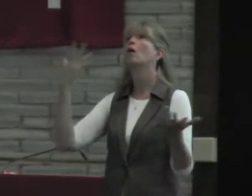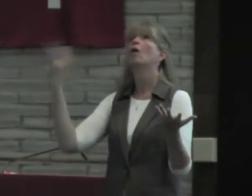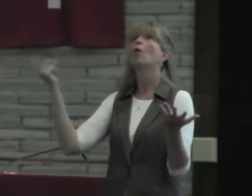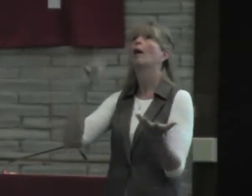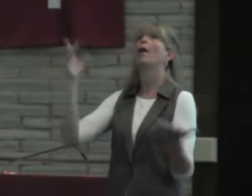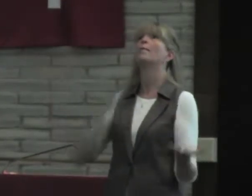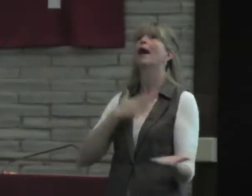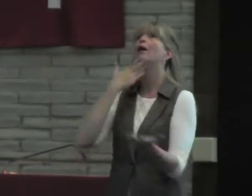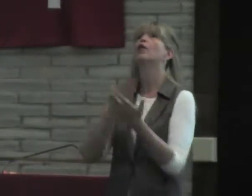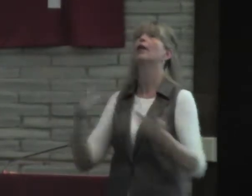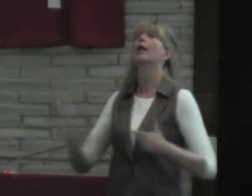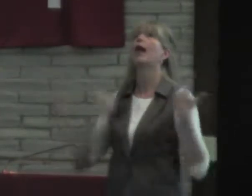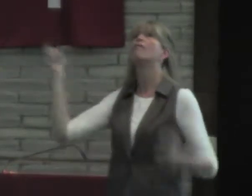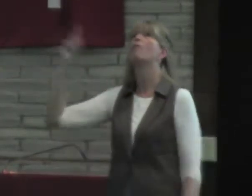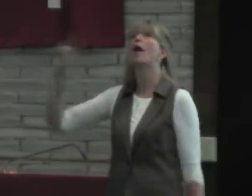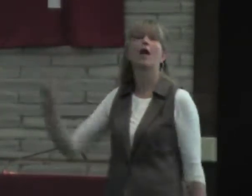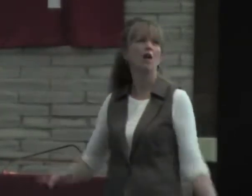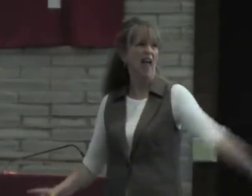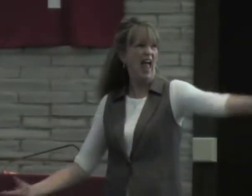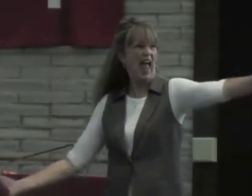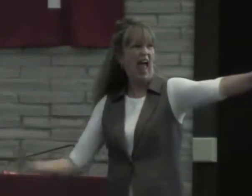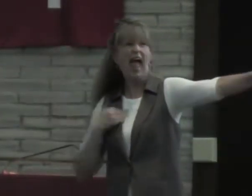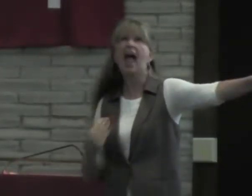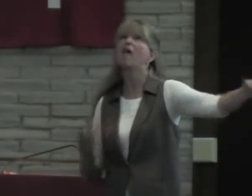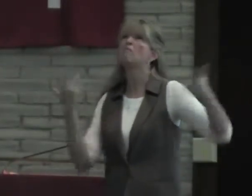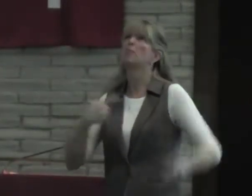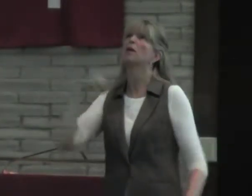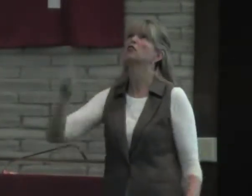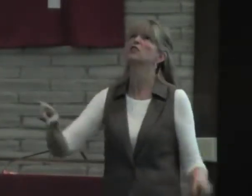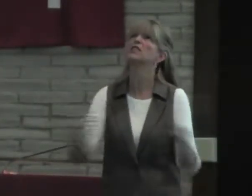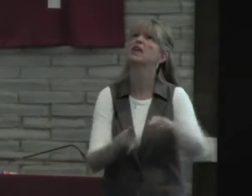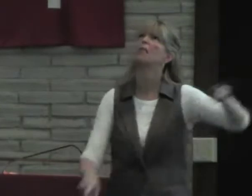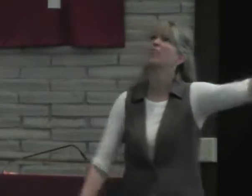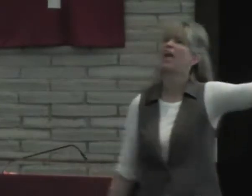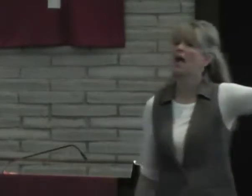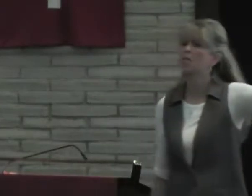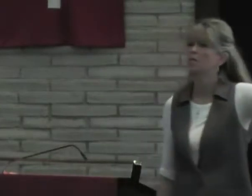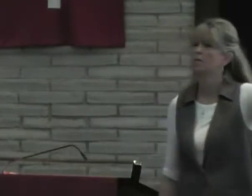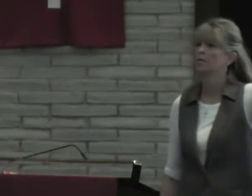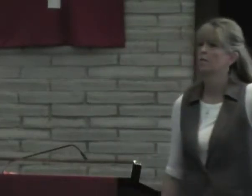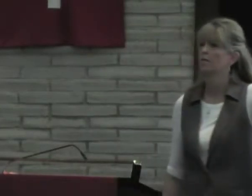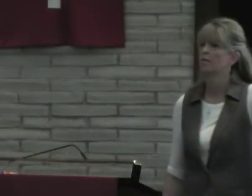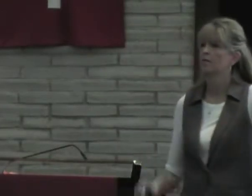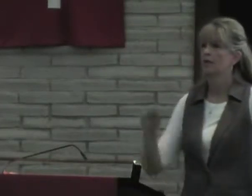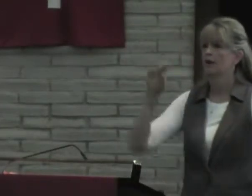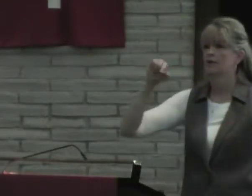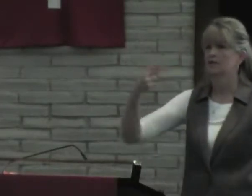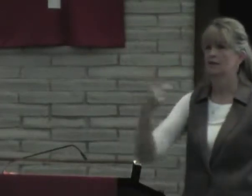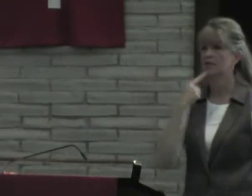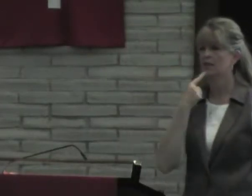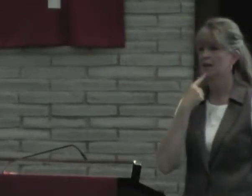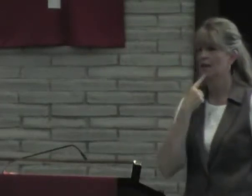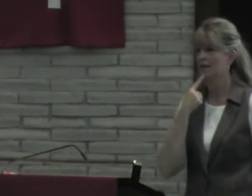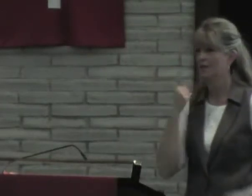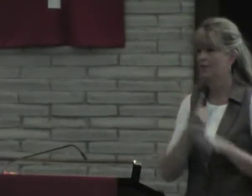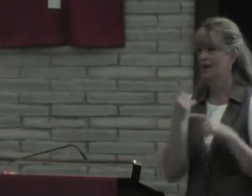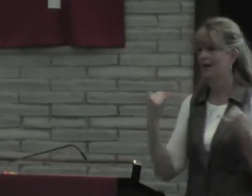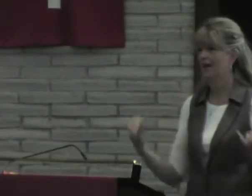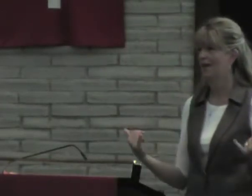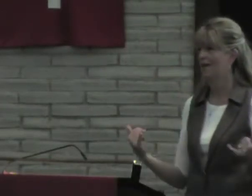what are you doing with me? Where's my good life? Where? They have it. I want the same thing as them. So Asaph